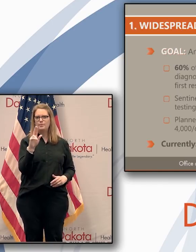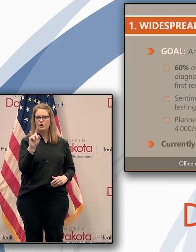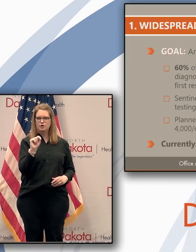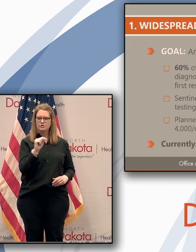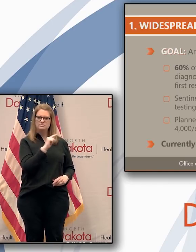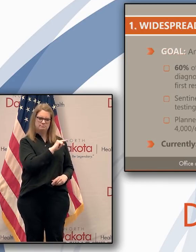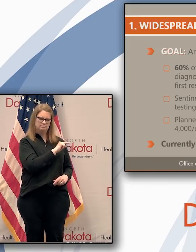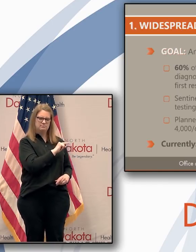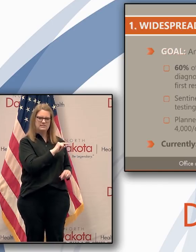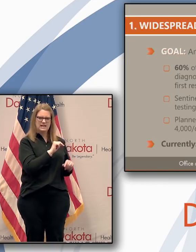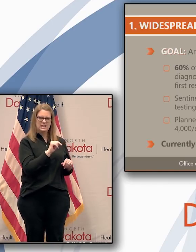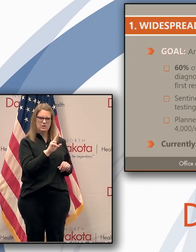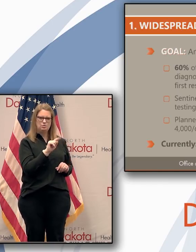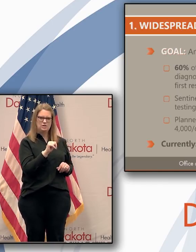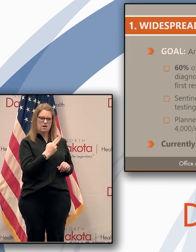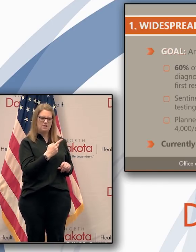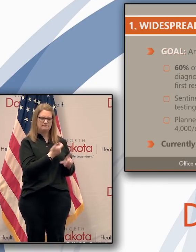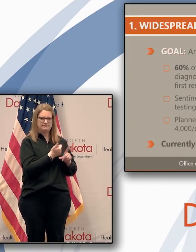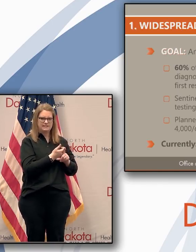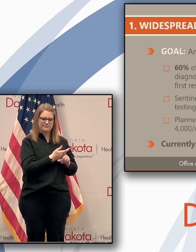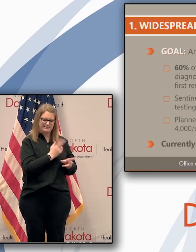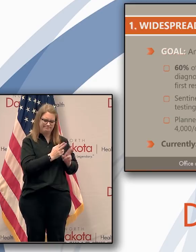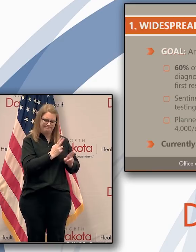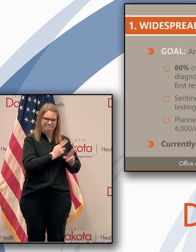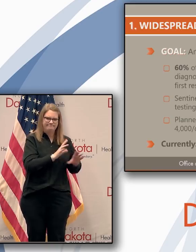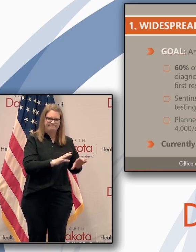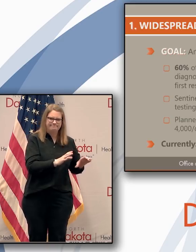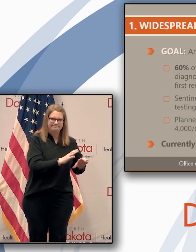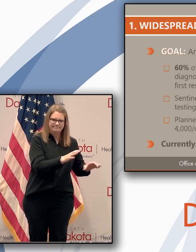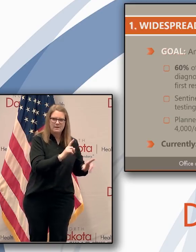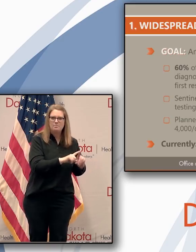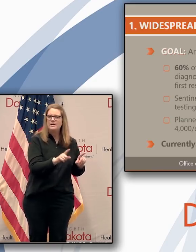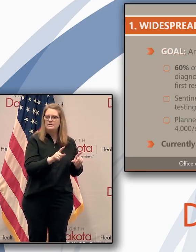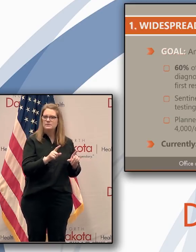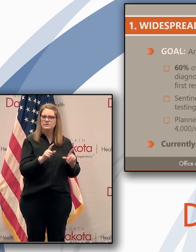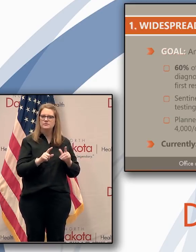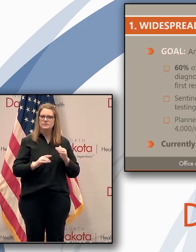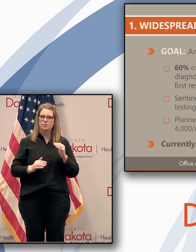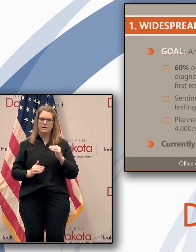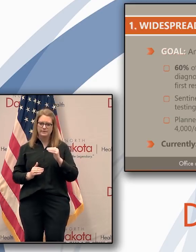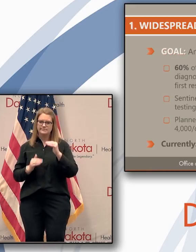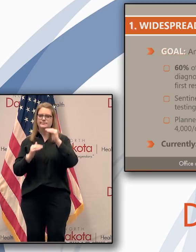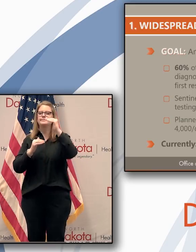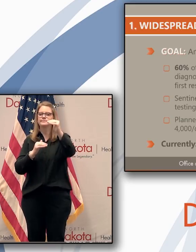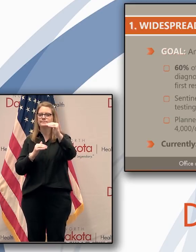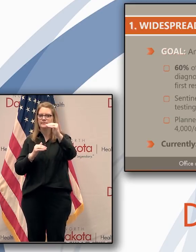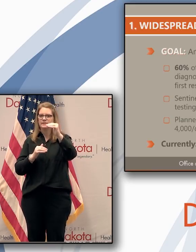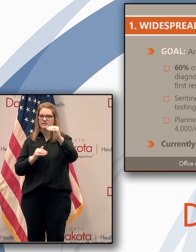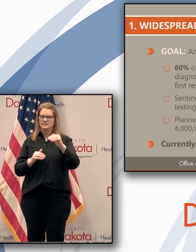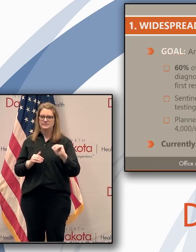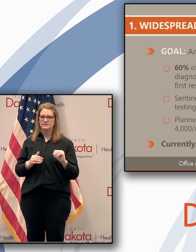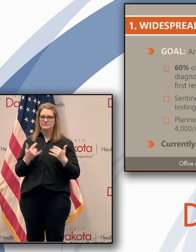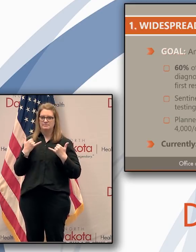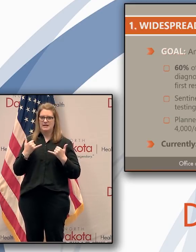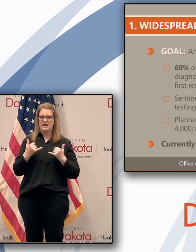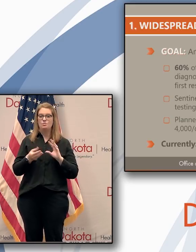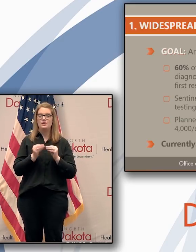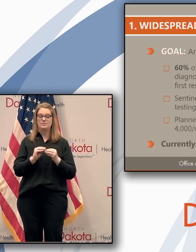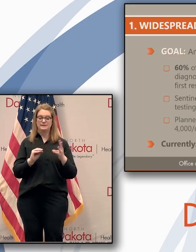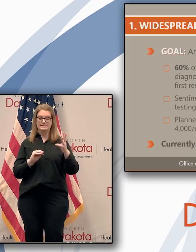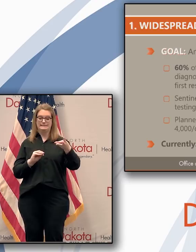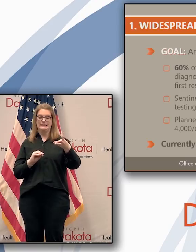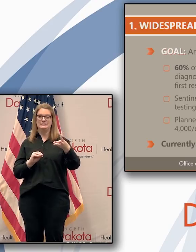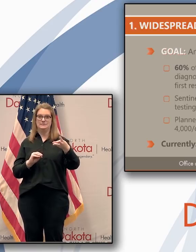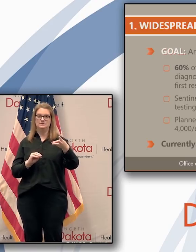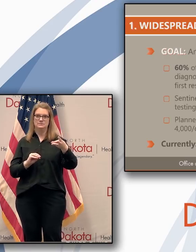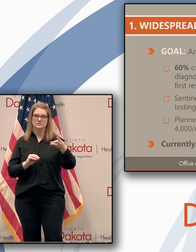got their act together in great competition. But we're slipstreaming behind Utah as we move up this list. But we're number six out